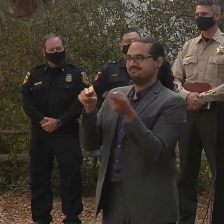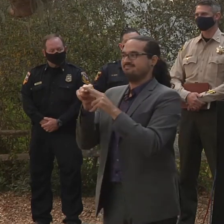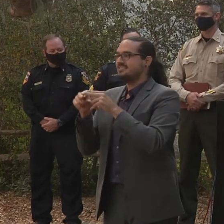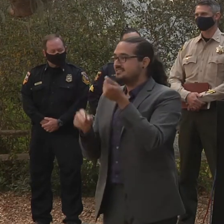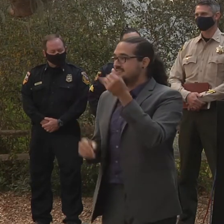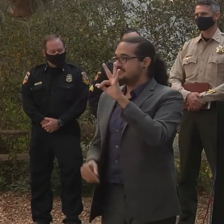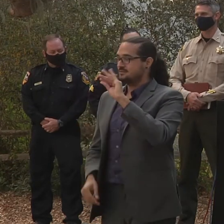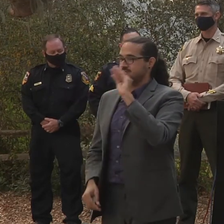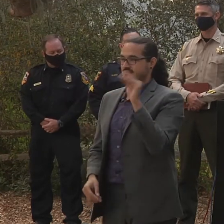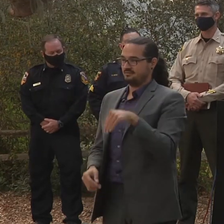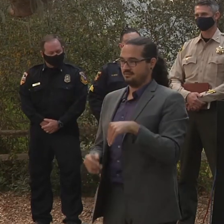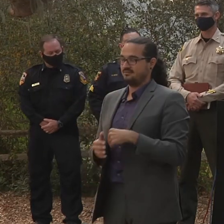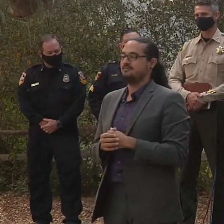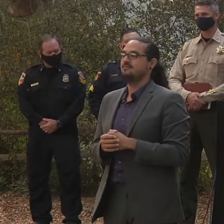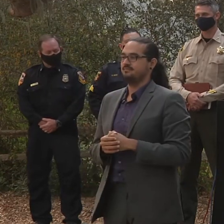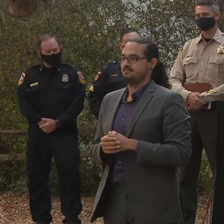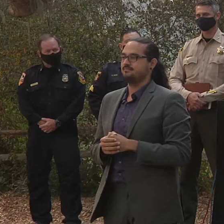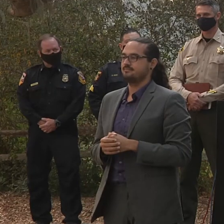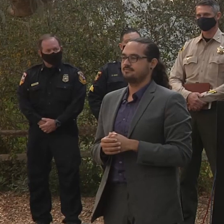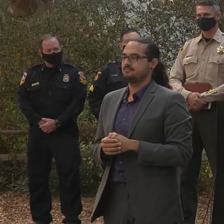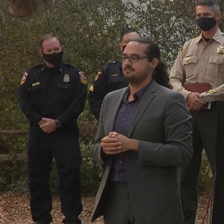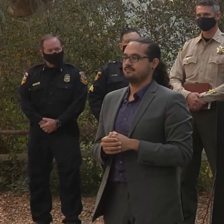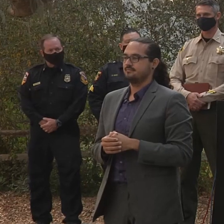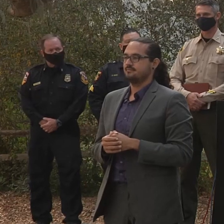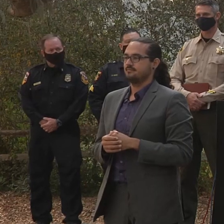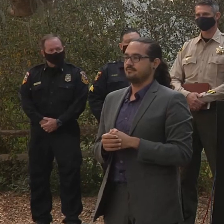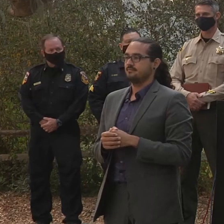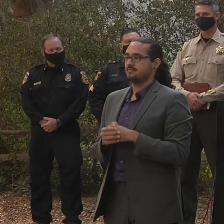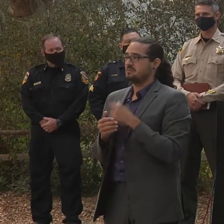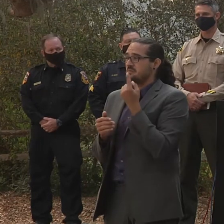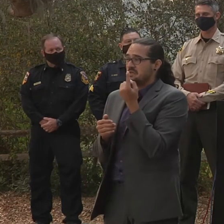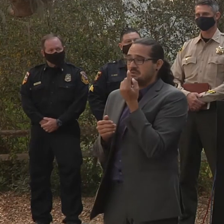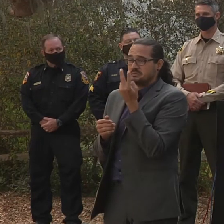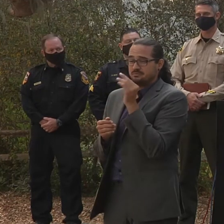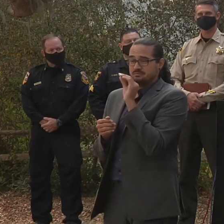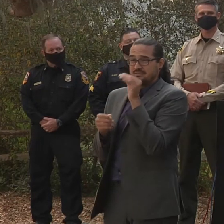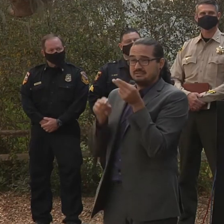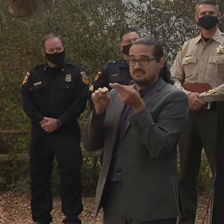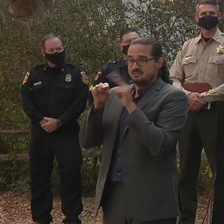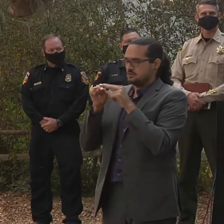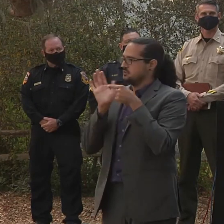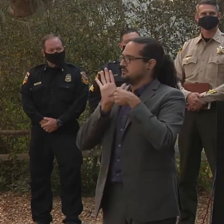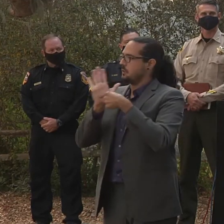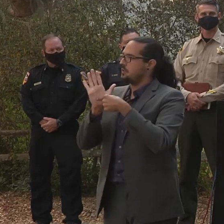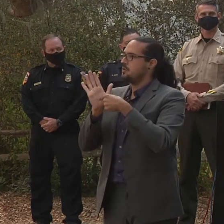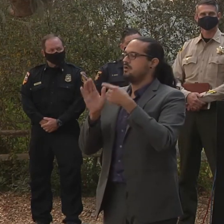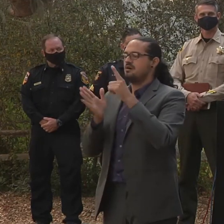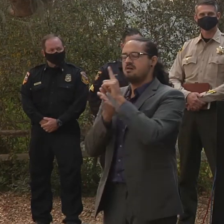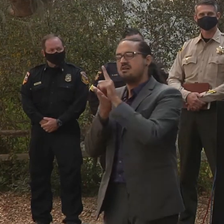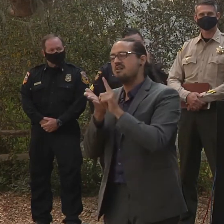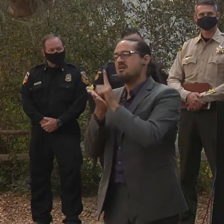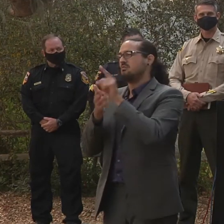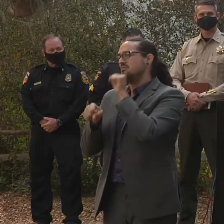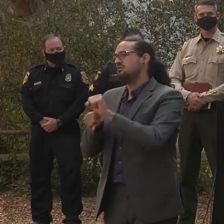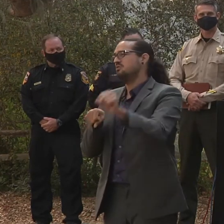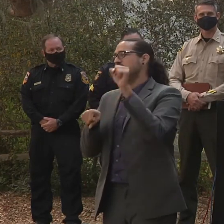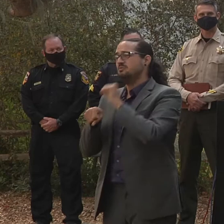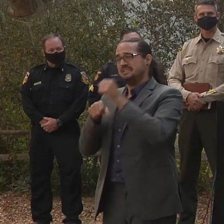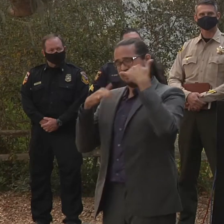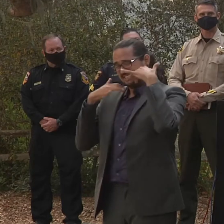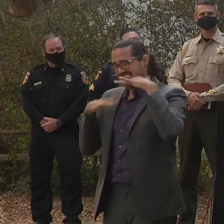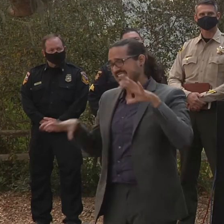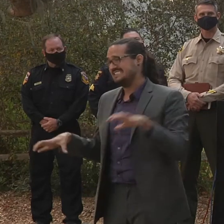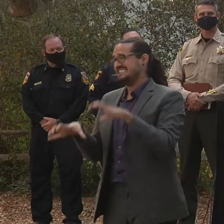know, every percent of containment is hours and hours of sweat and blood up on those lines actually